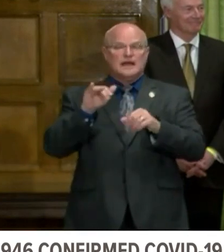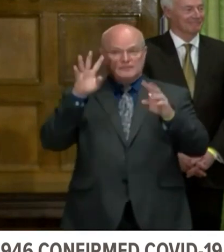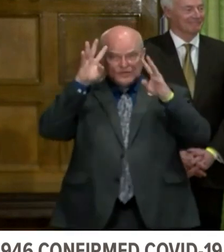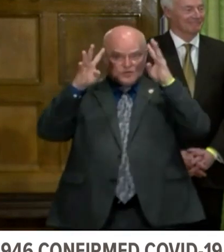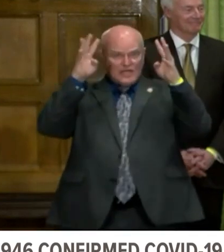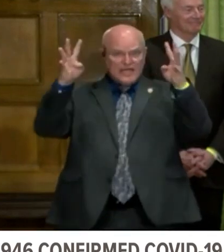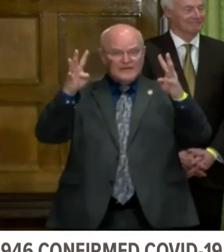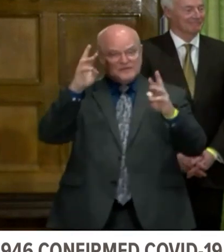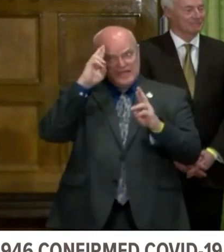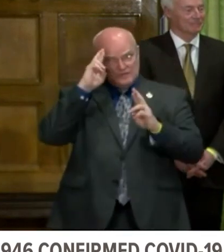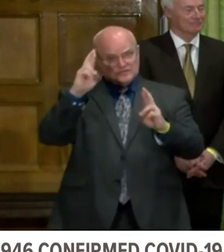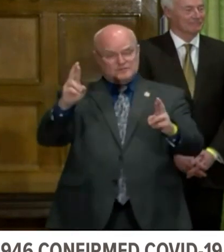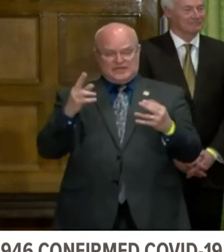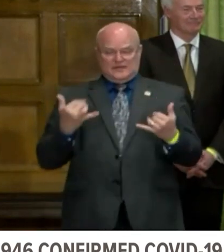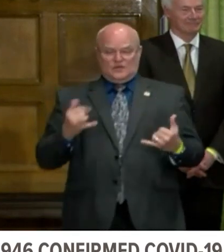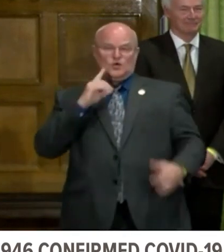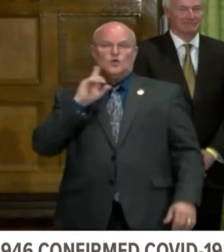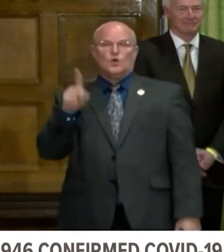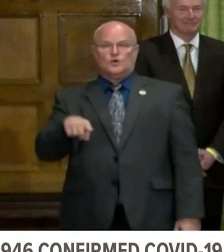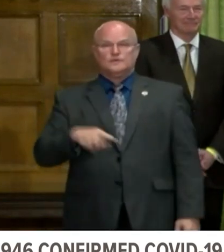and respecting the current order. So, are else My bg, 2020. you.